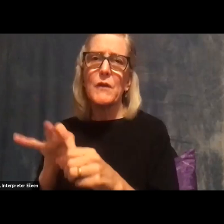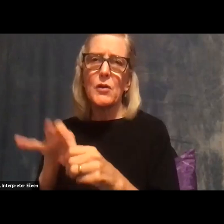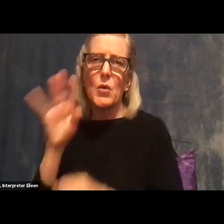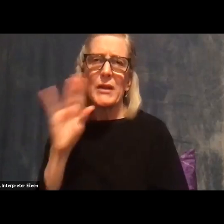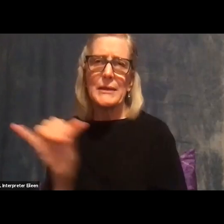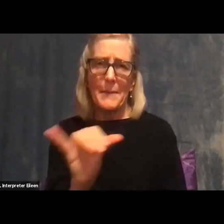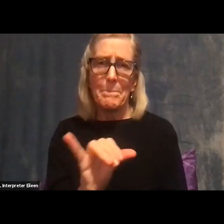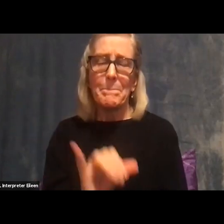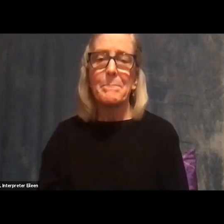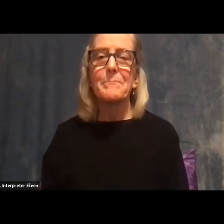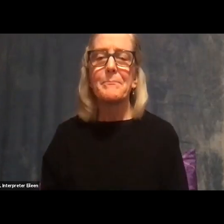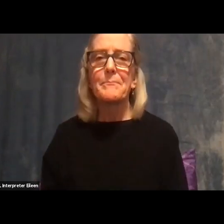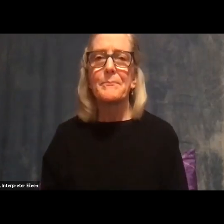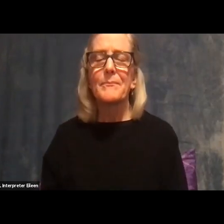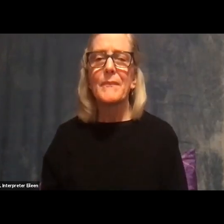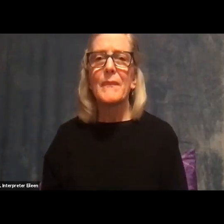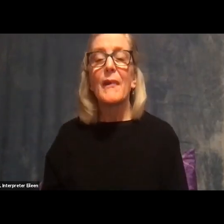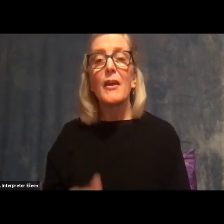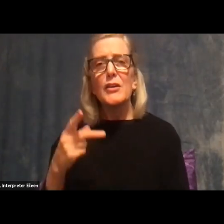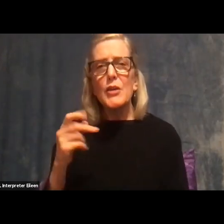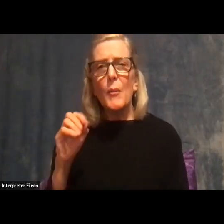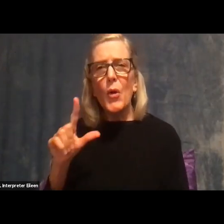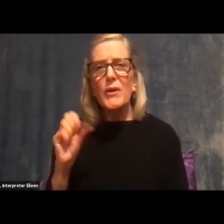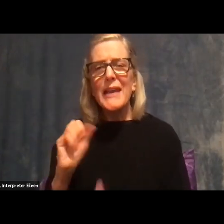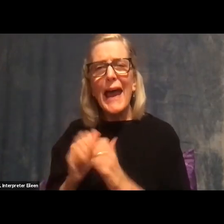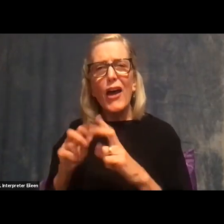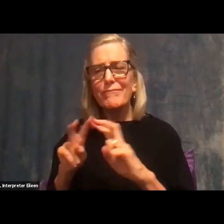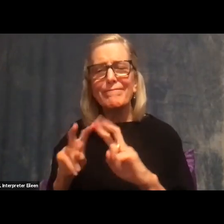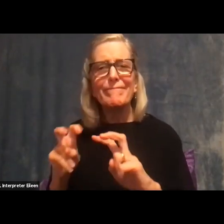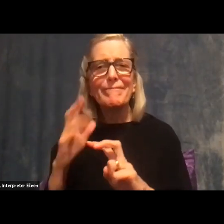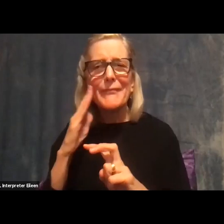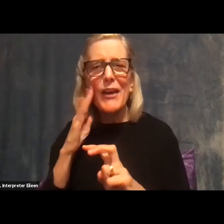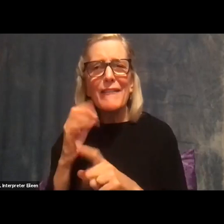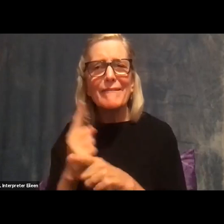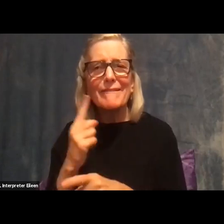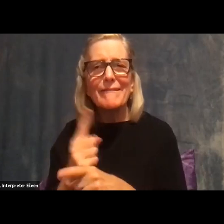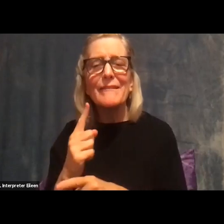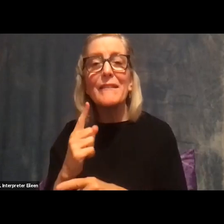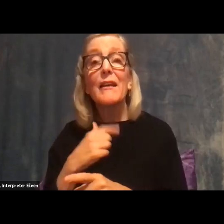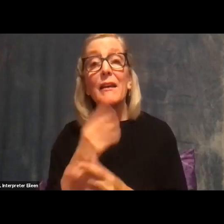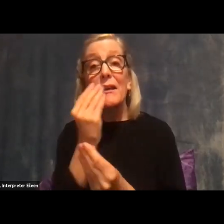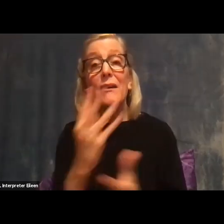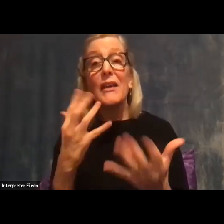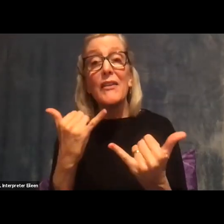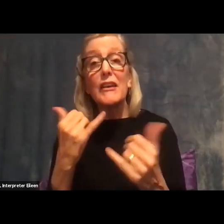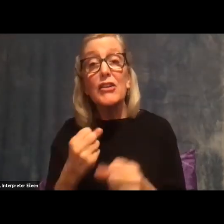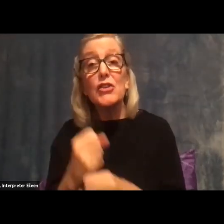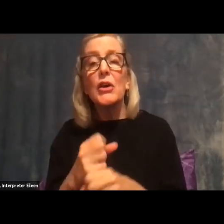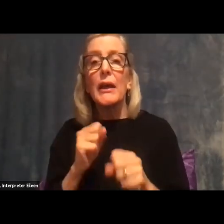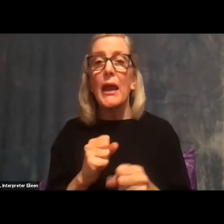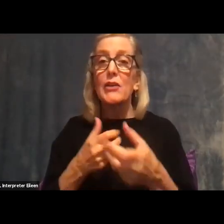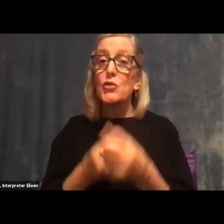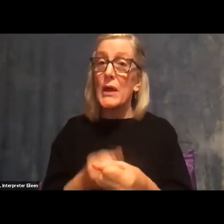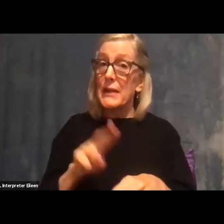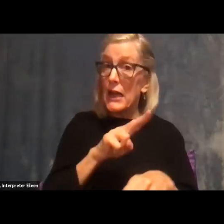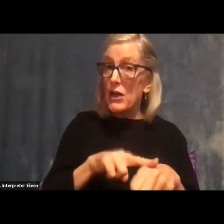So generally, how do you evaluate polls? I've told you, can trust, you know, 2020 national polls and state polls, at least more so than you potentially could in